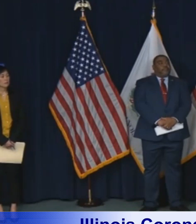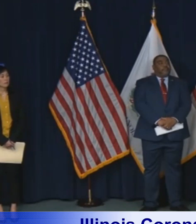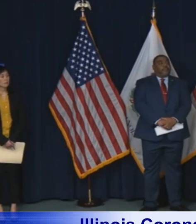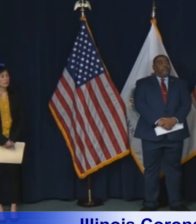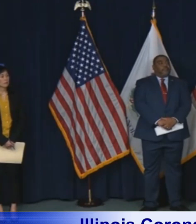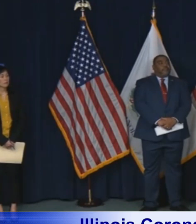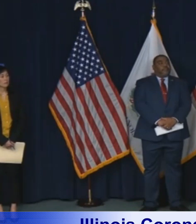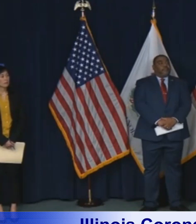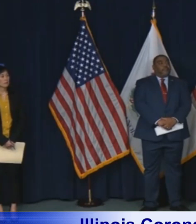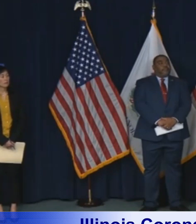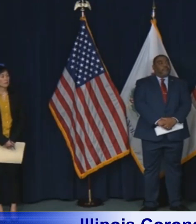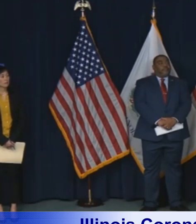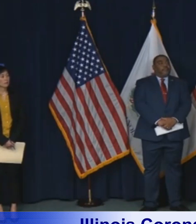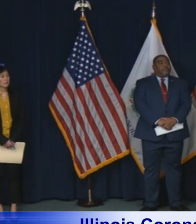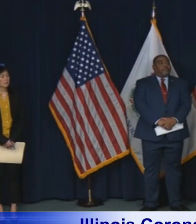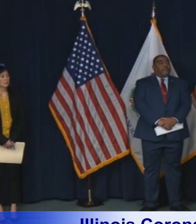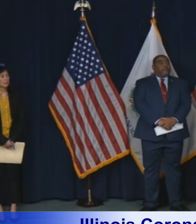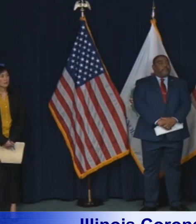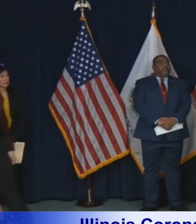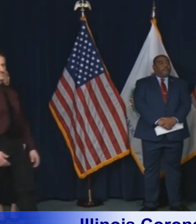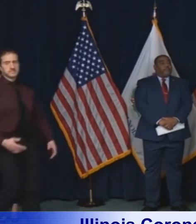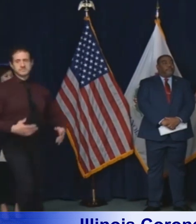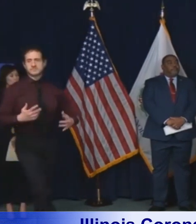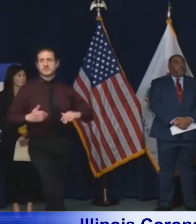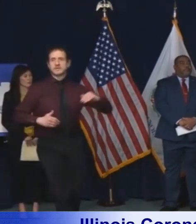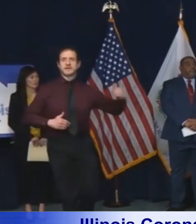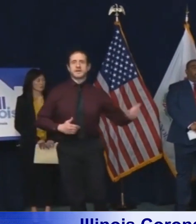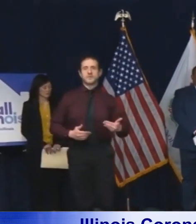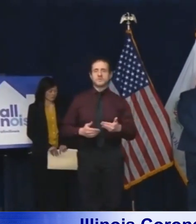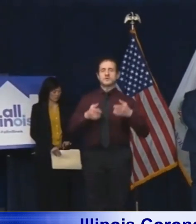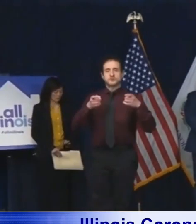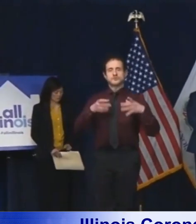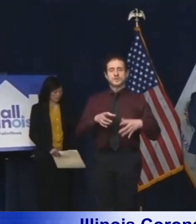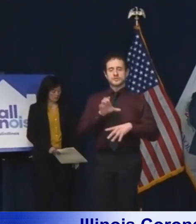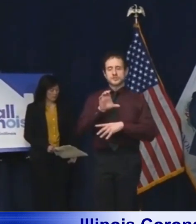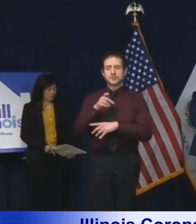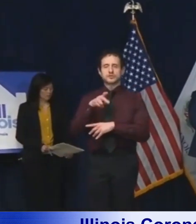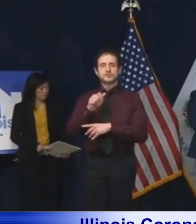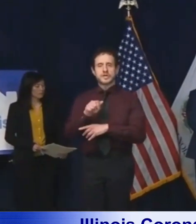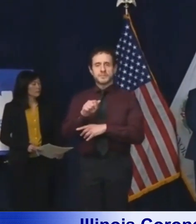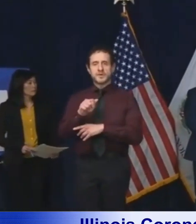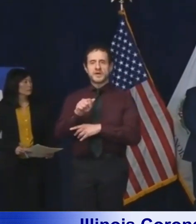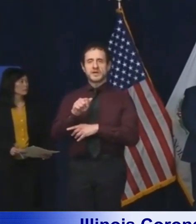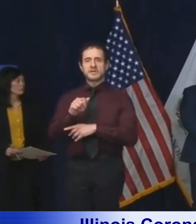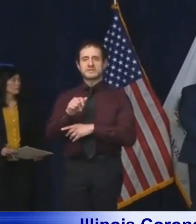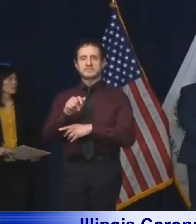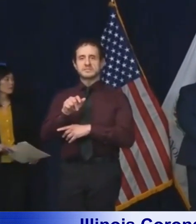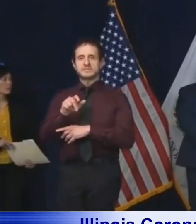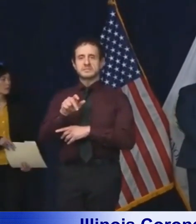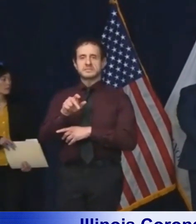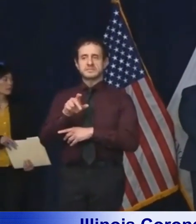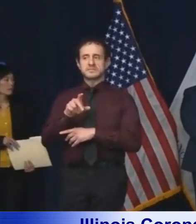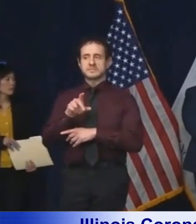And with that, will turn it over to Director Chapo de Villa of the Department of Veterans Affairs.